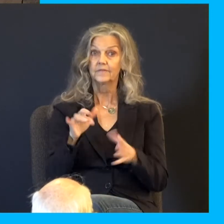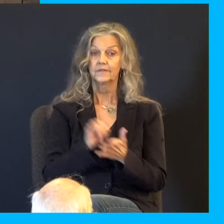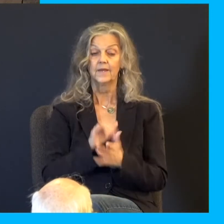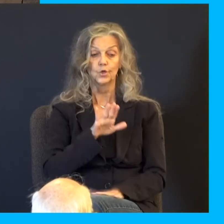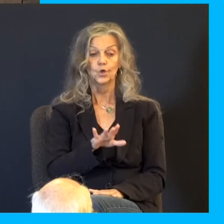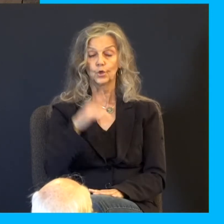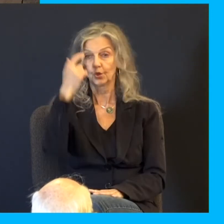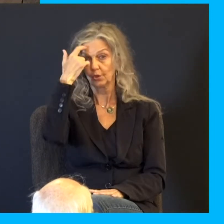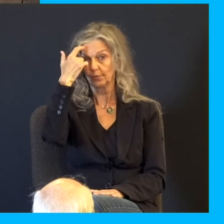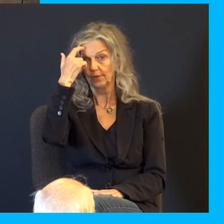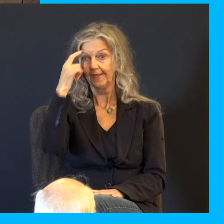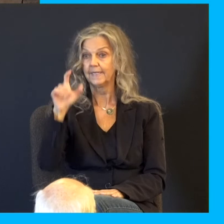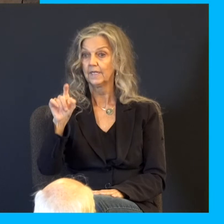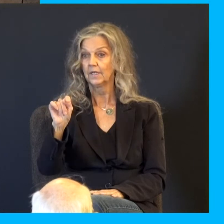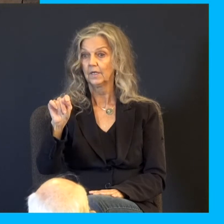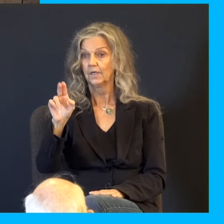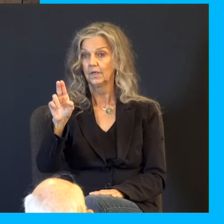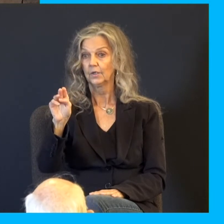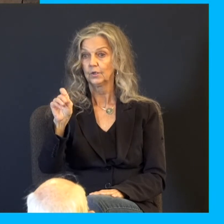operable, second thing, doesn't matter. Three, it wasn't cancerous.